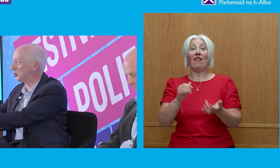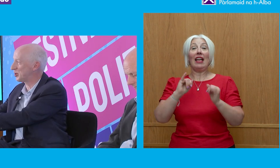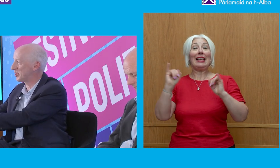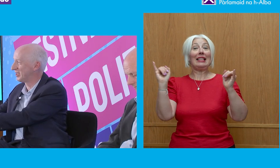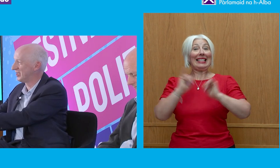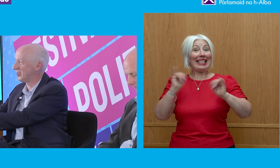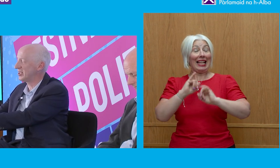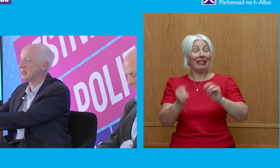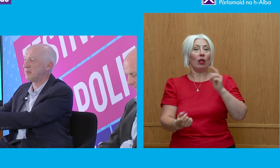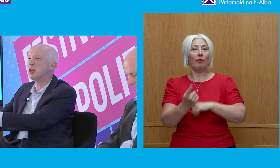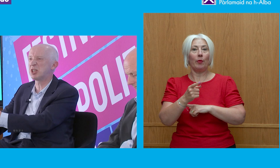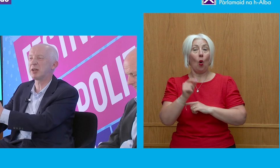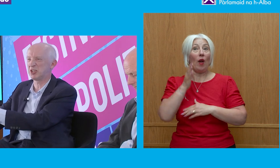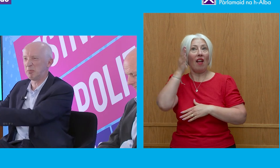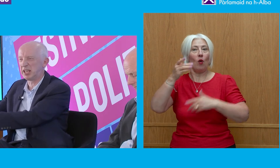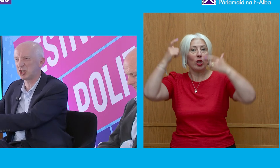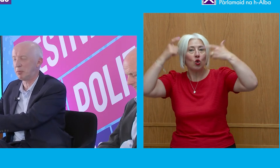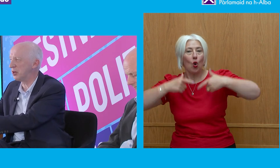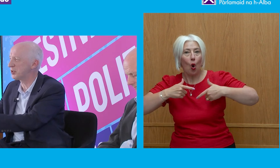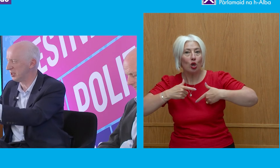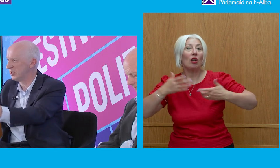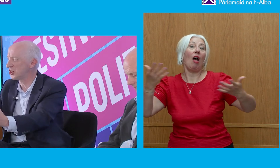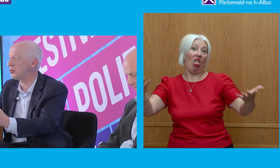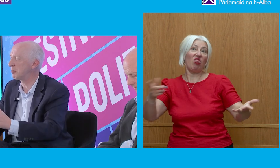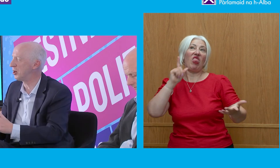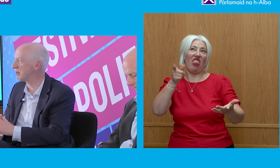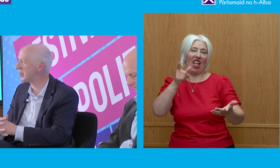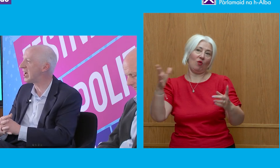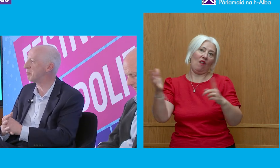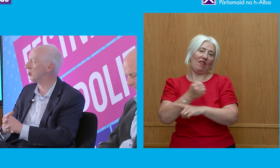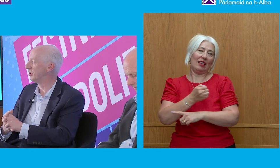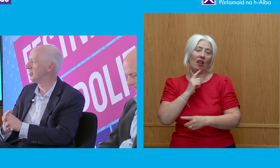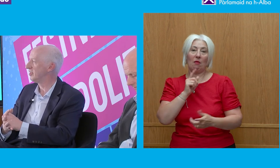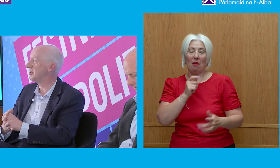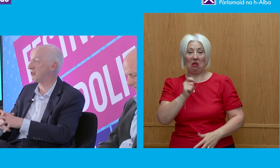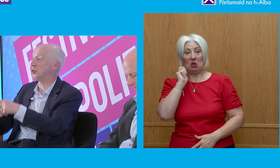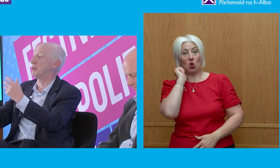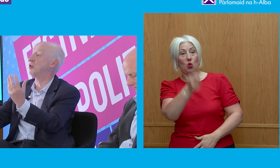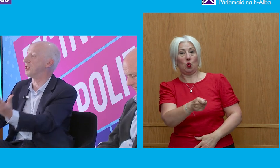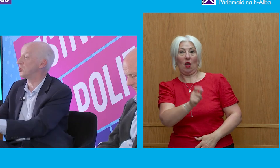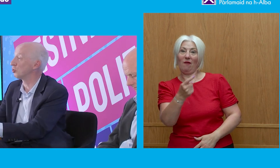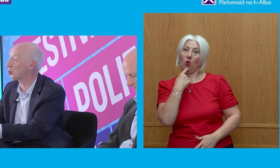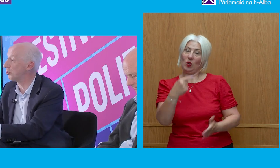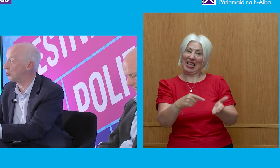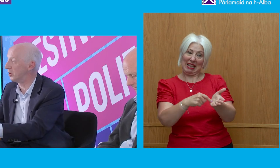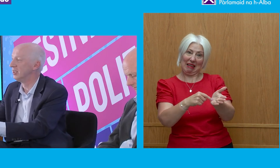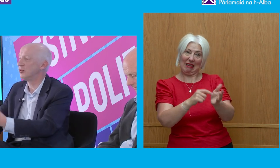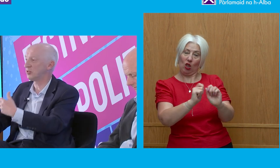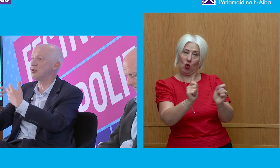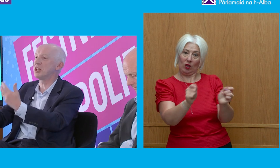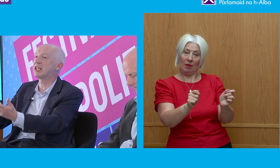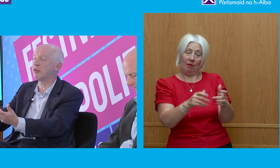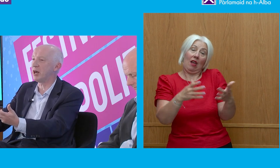the law courts. Usually because somebody is stupid enough to sue the person for libel. And then, of course, it's proof that it's all true,